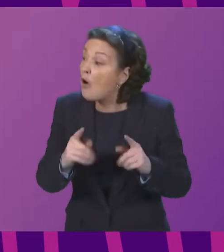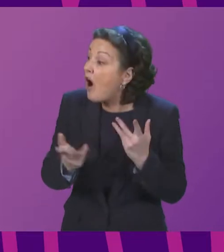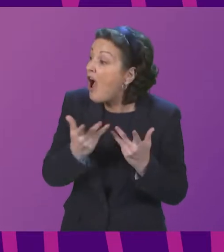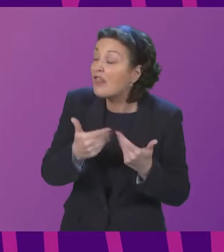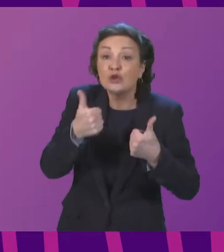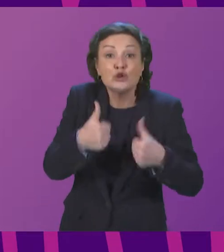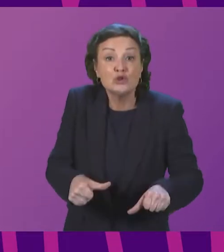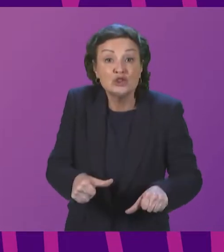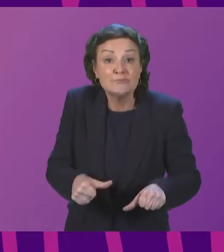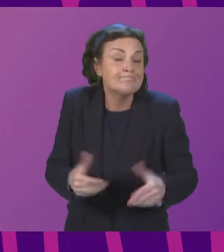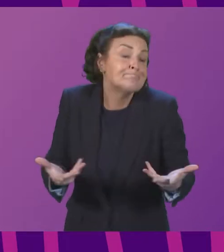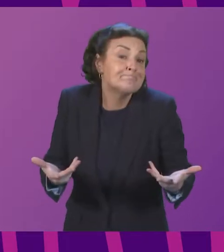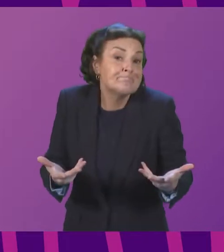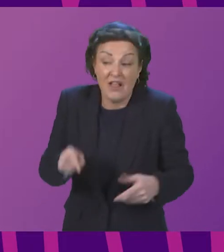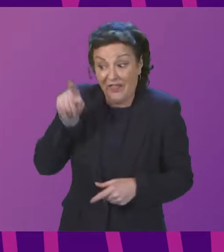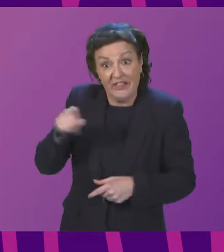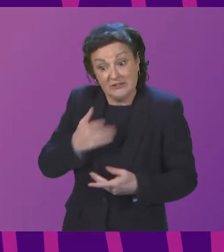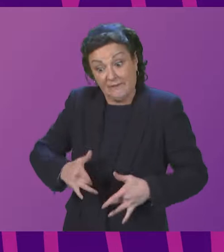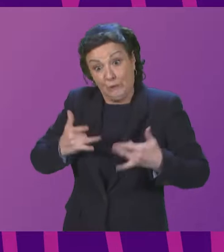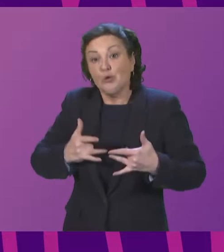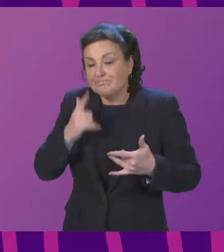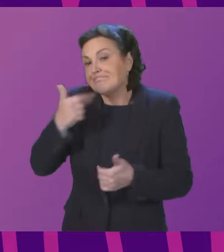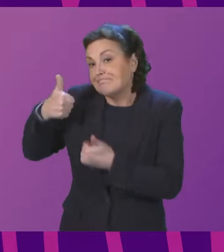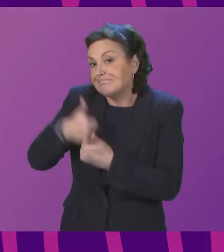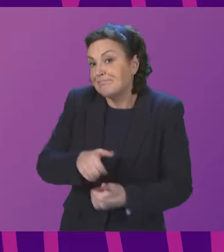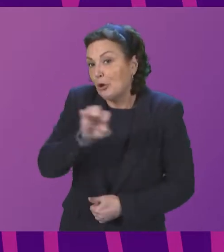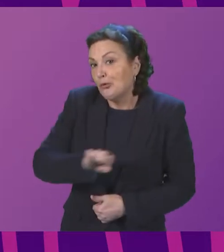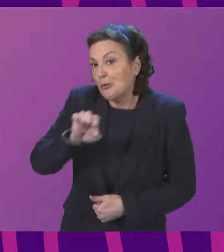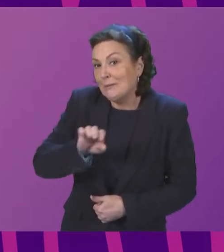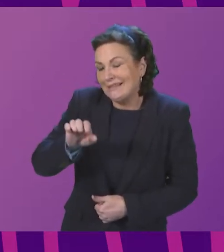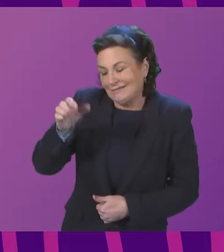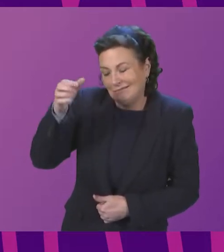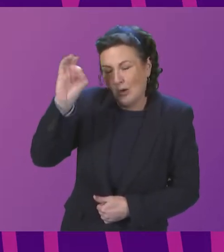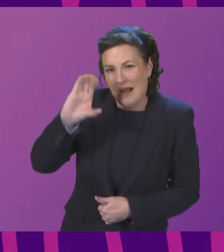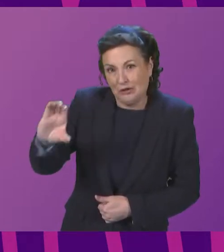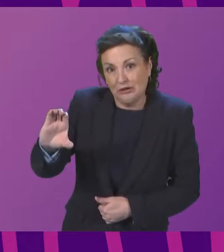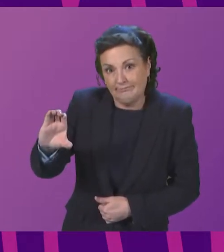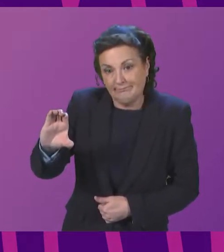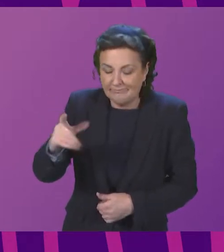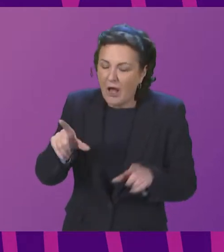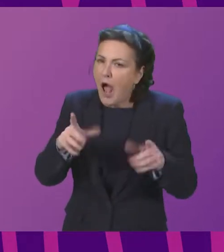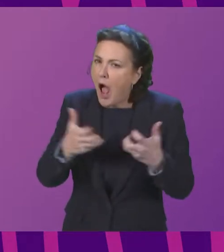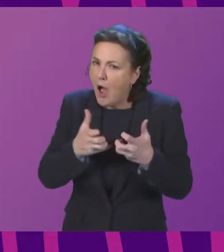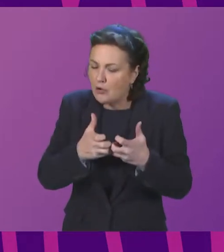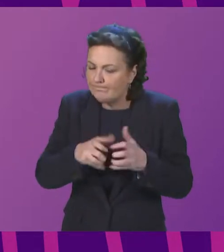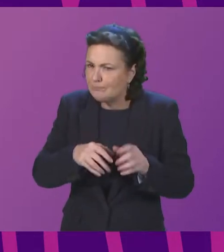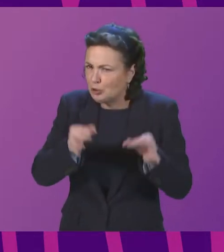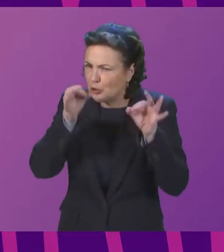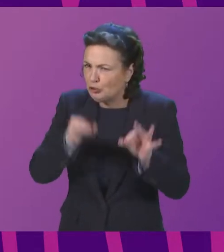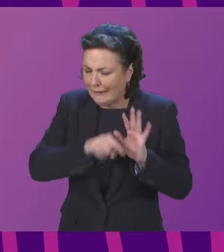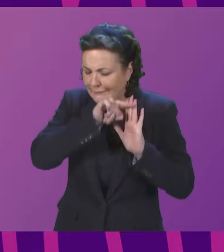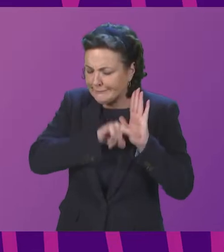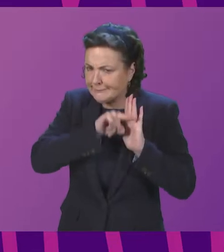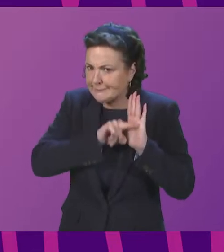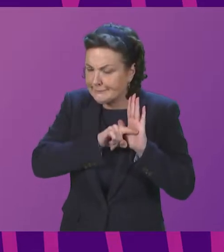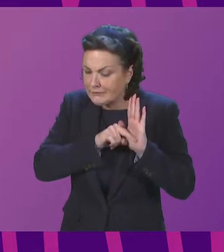analogous this view is supported by the european commission's recently updated guidance on the strict protection of species which refers to bird's